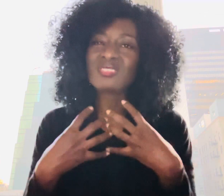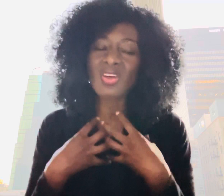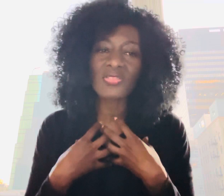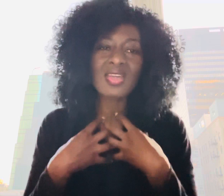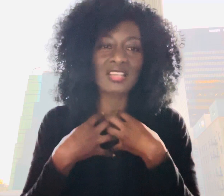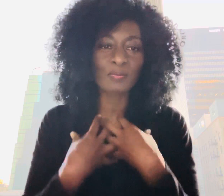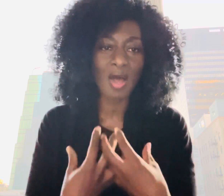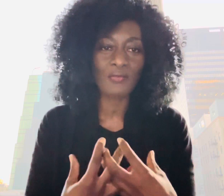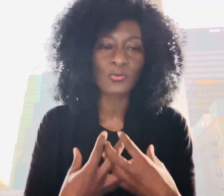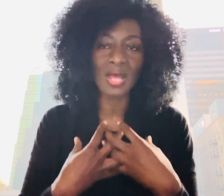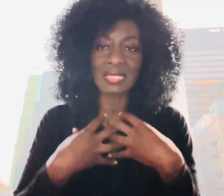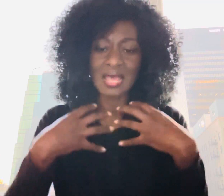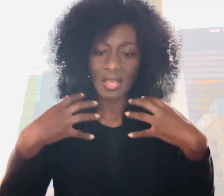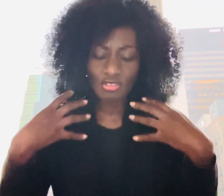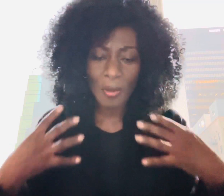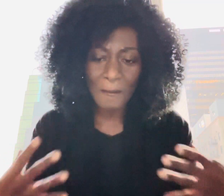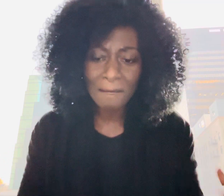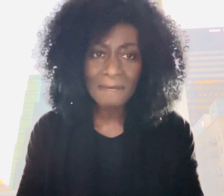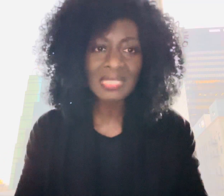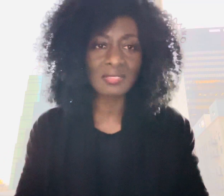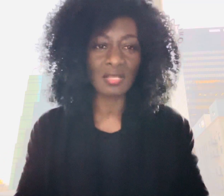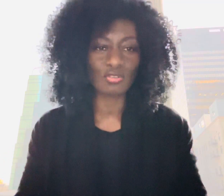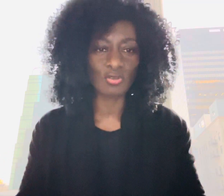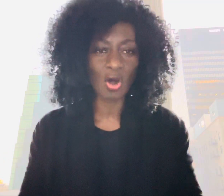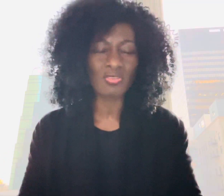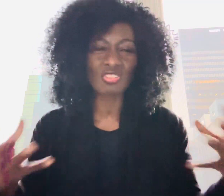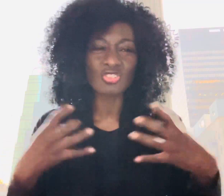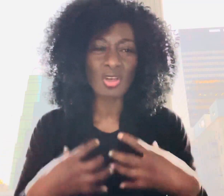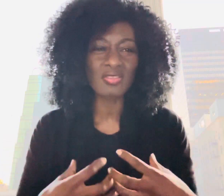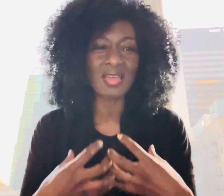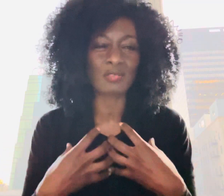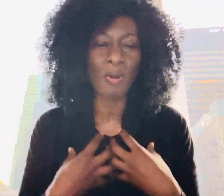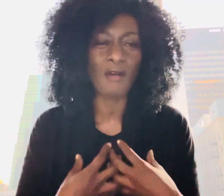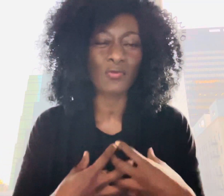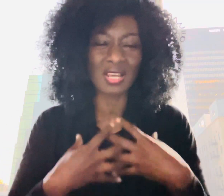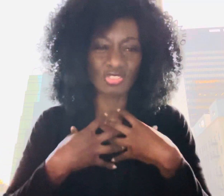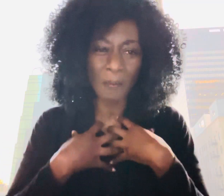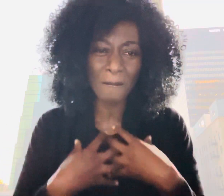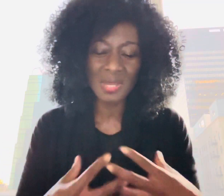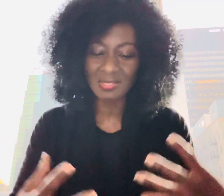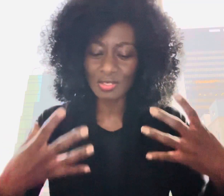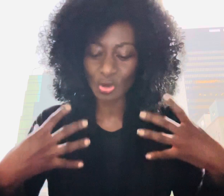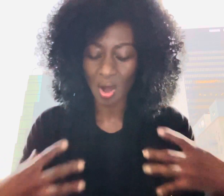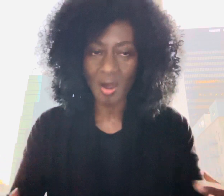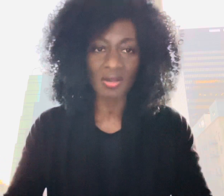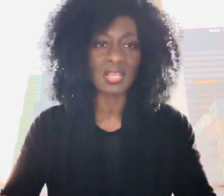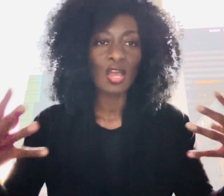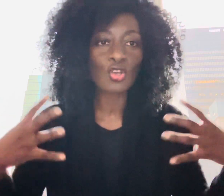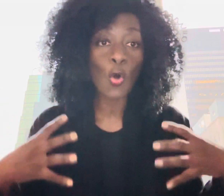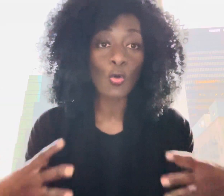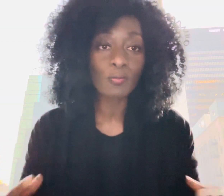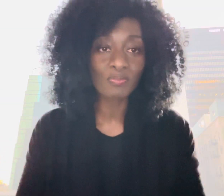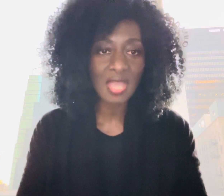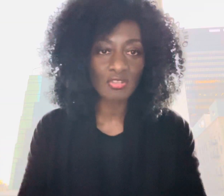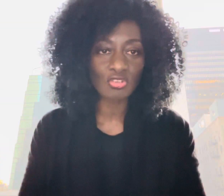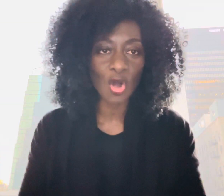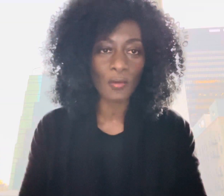nothing as powerful as submitting to God there's nothing as powerful as submitting your heart your whole being to God